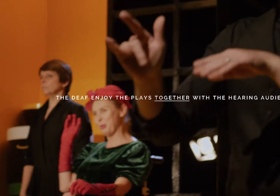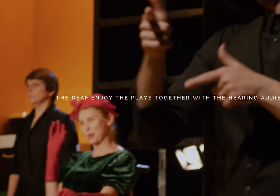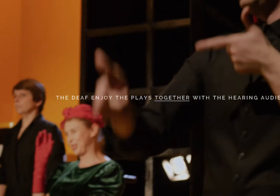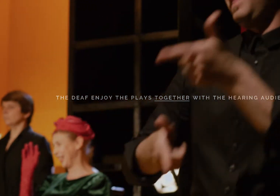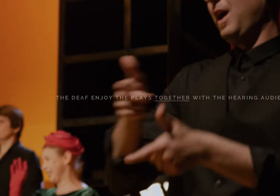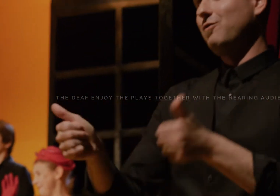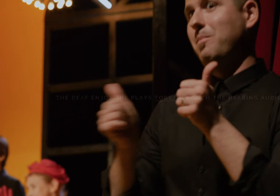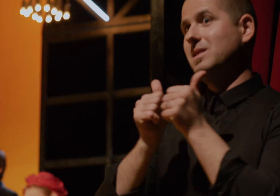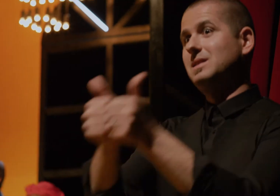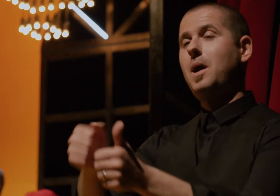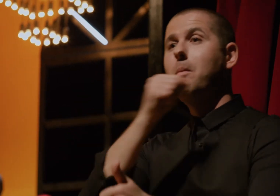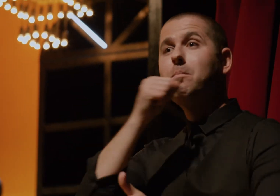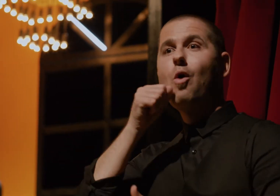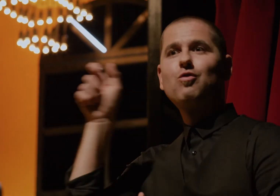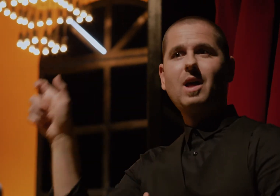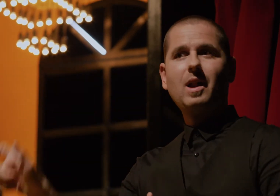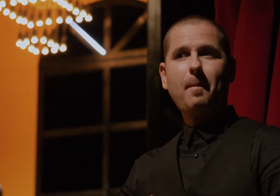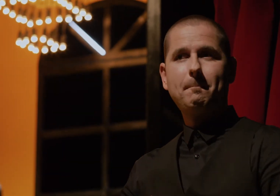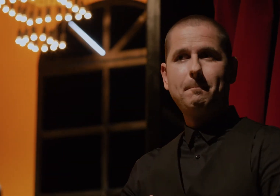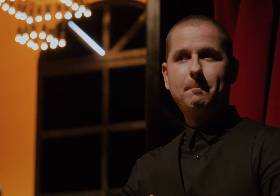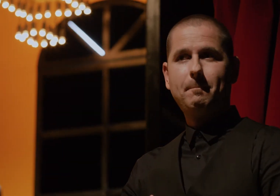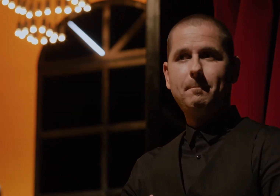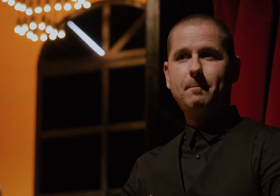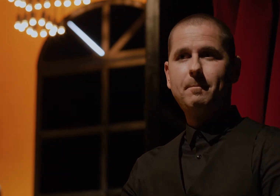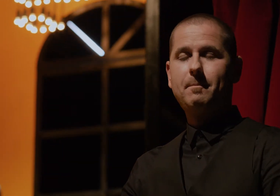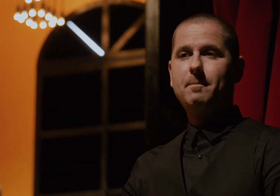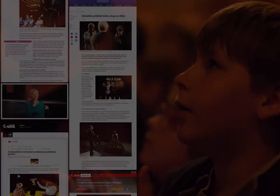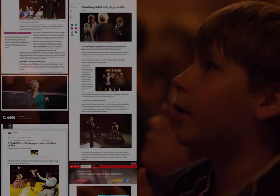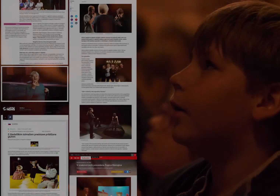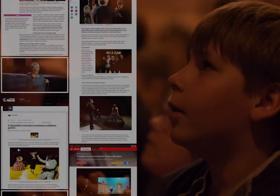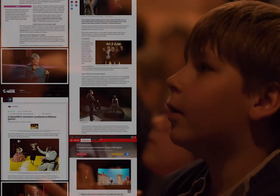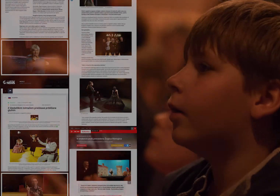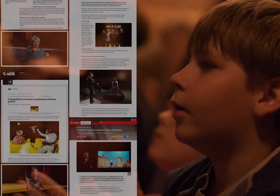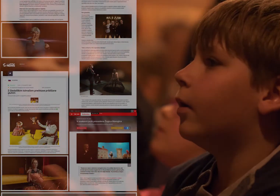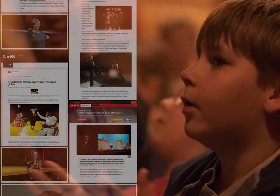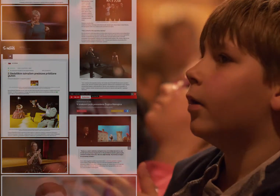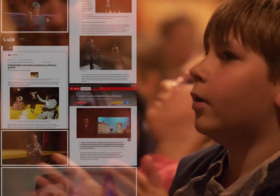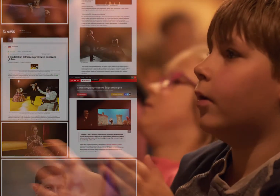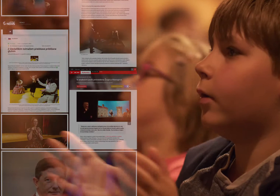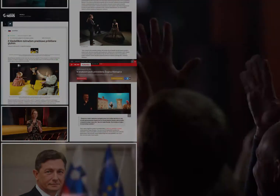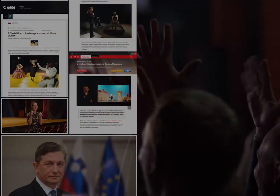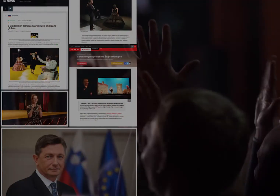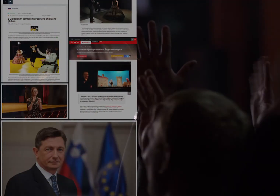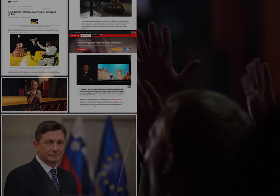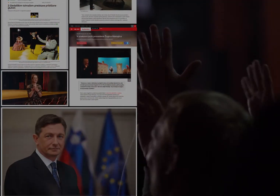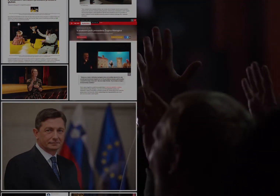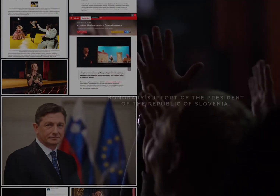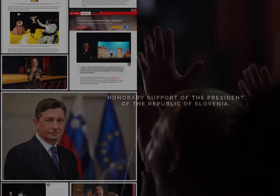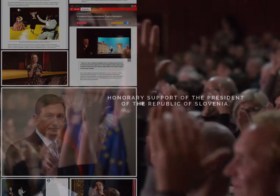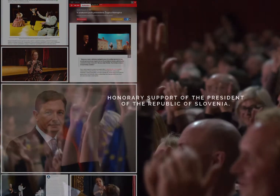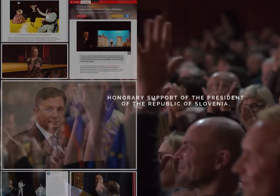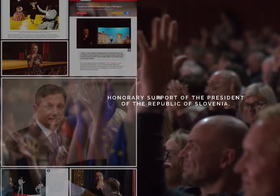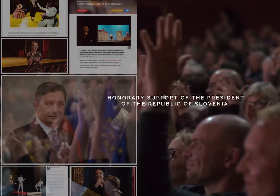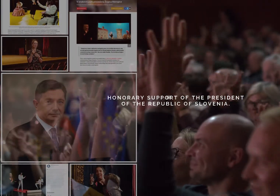theatres all over Slovenia. The initiative immediately receives massive support from the public, the media,